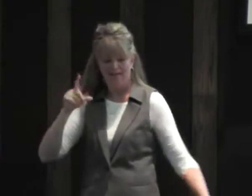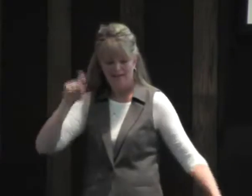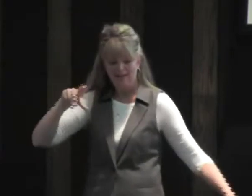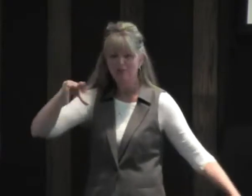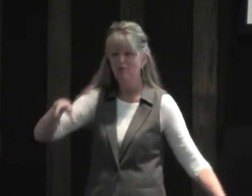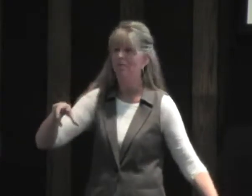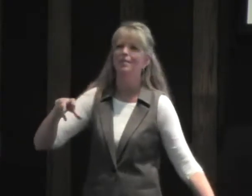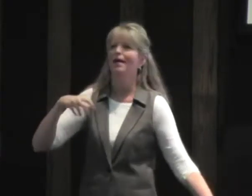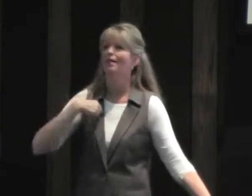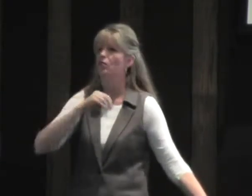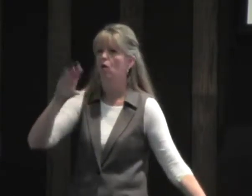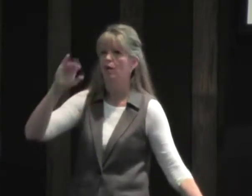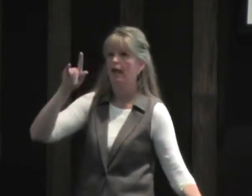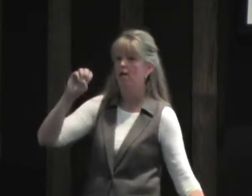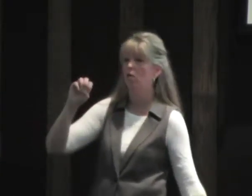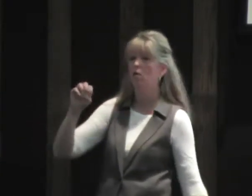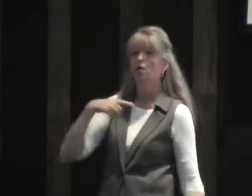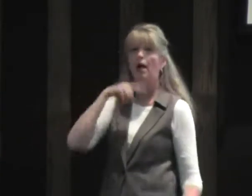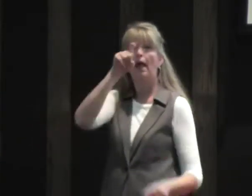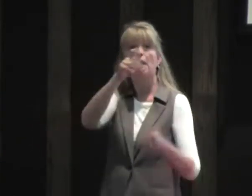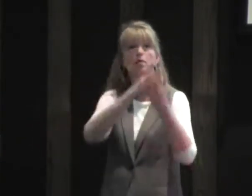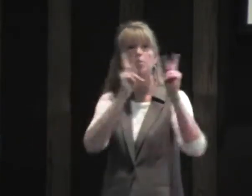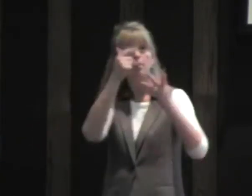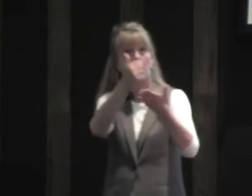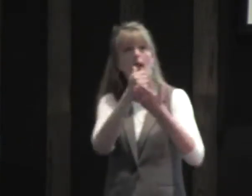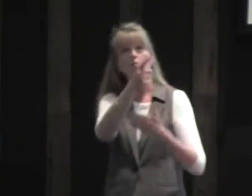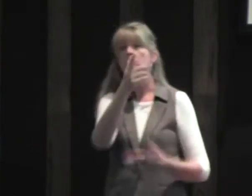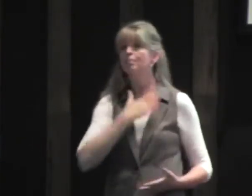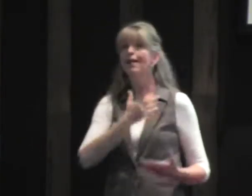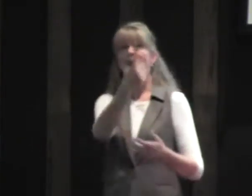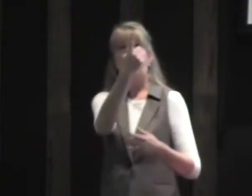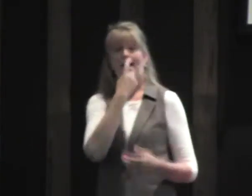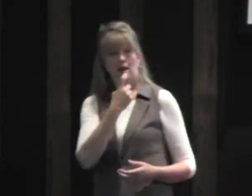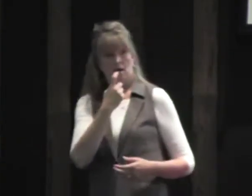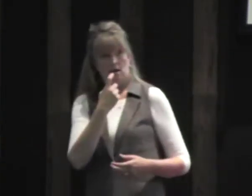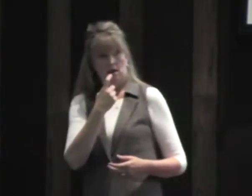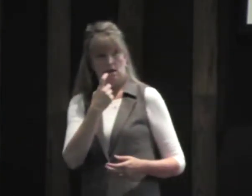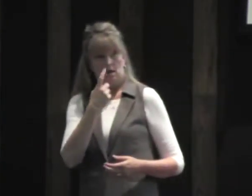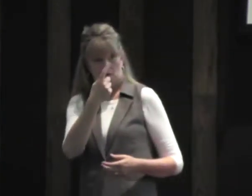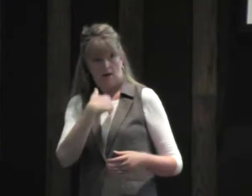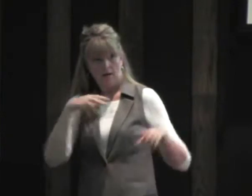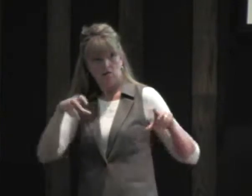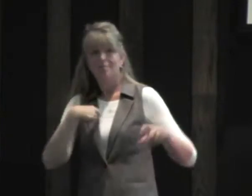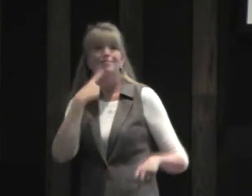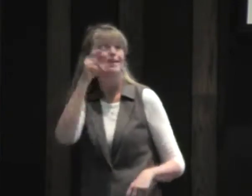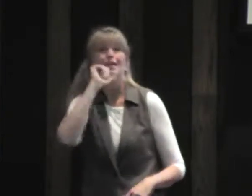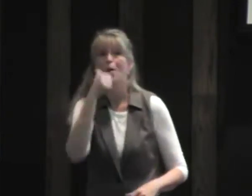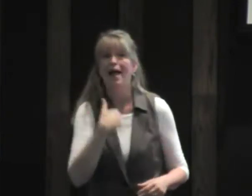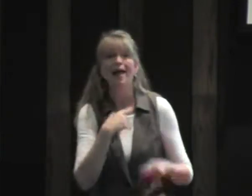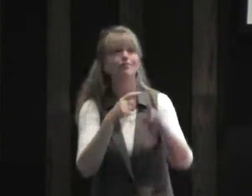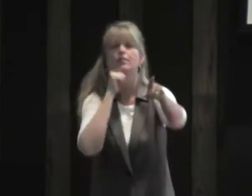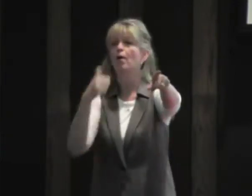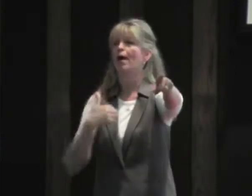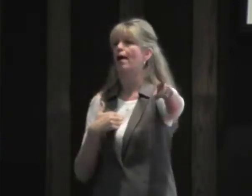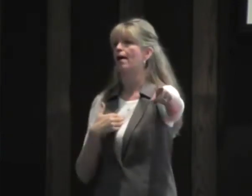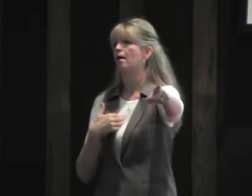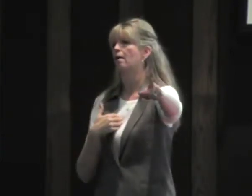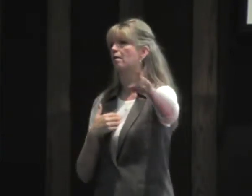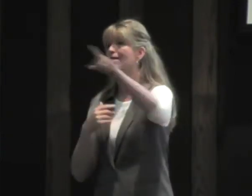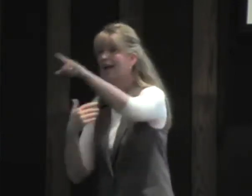if I don't have cables and then people have to help me, they'd ask if have jumper cables. And I'd say, no, I don't have any.